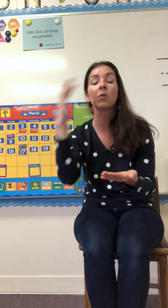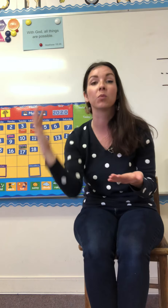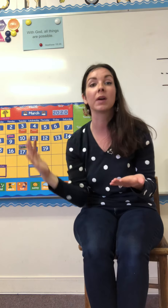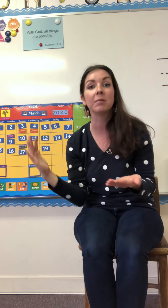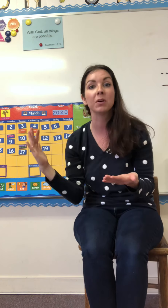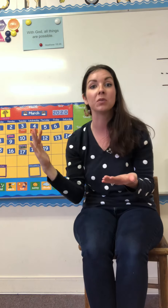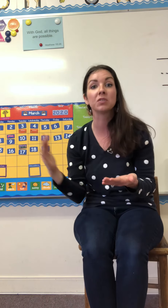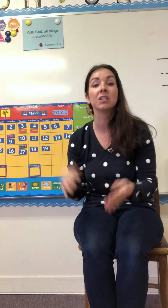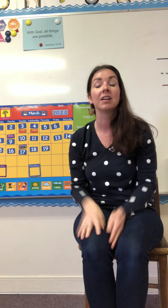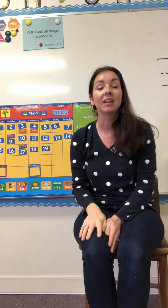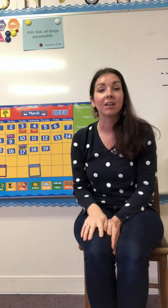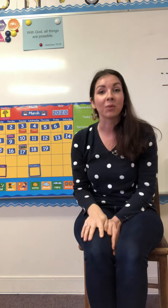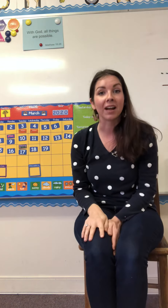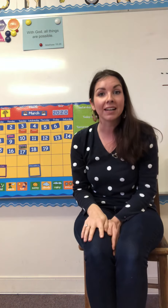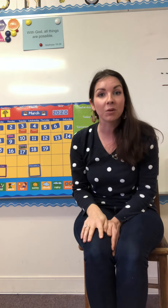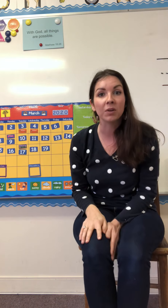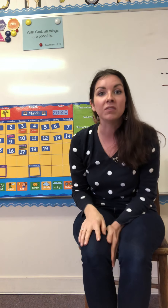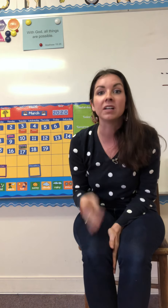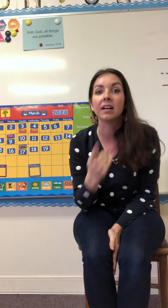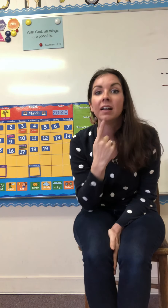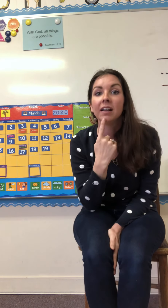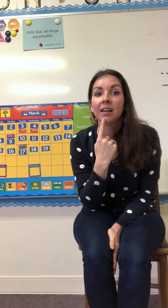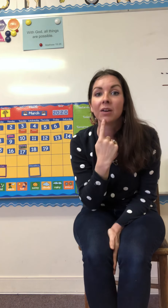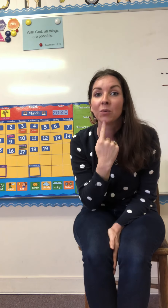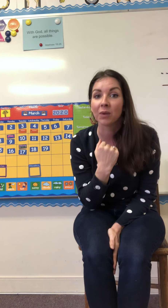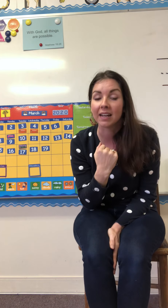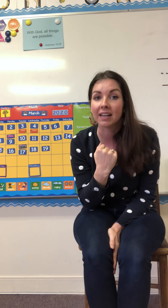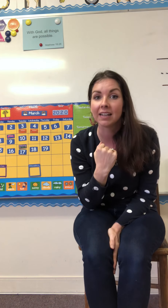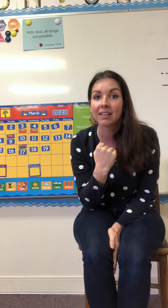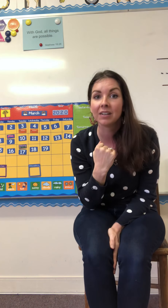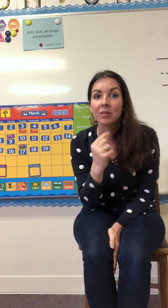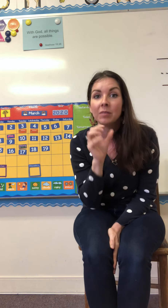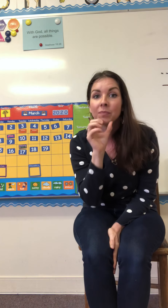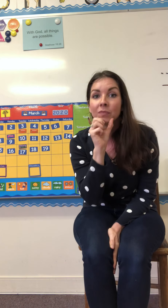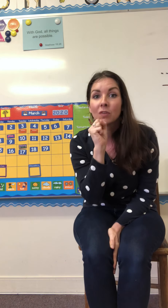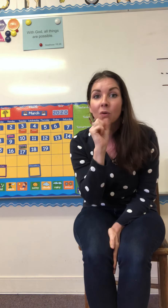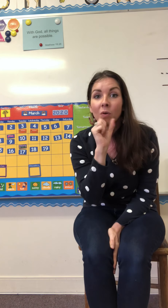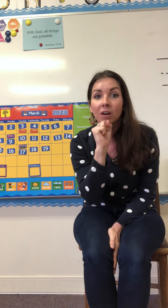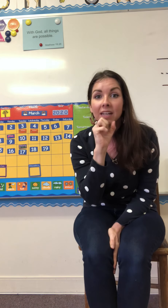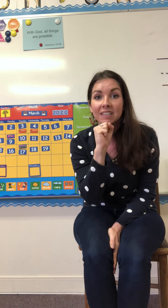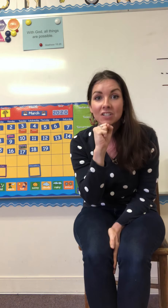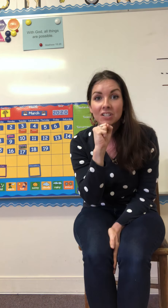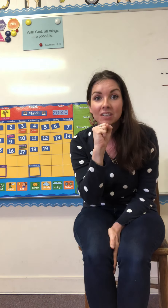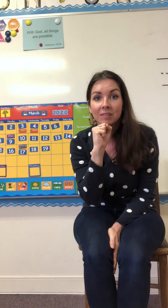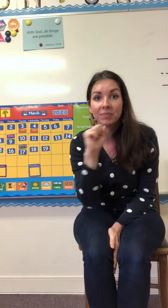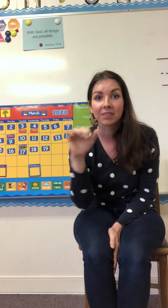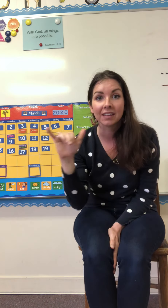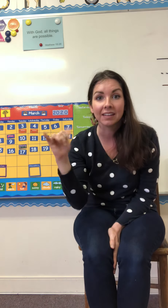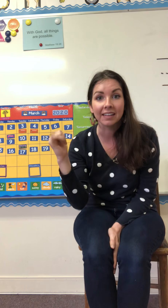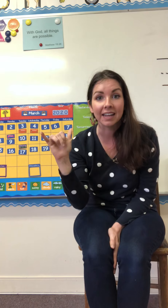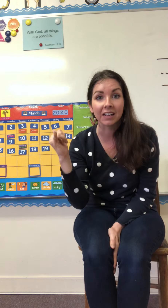rainbows, right? We've done red, orange, yellow,